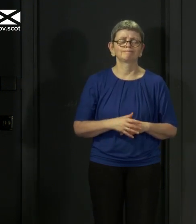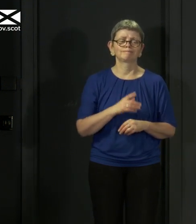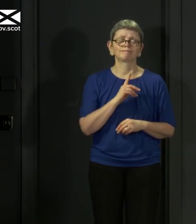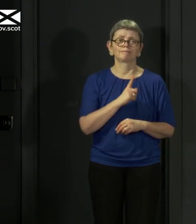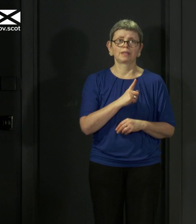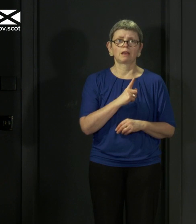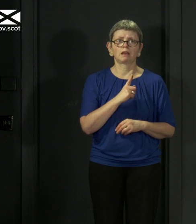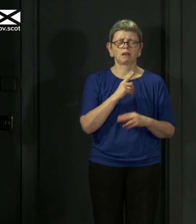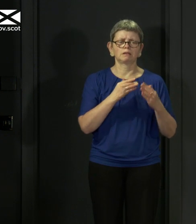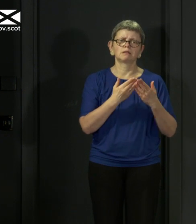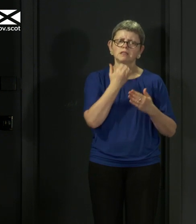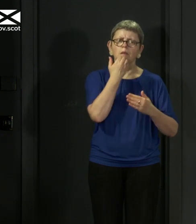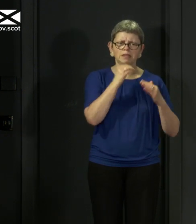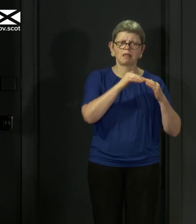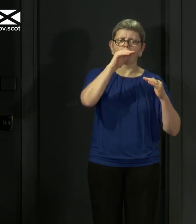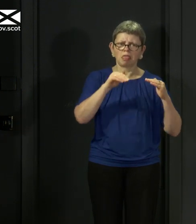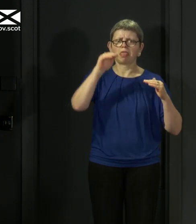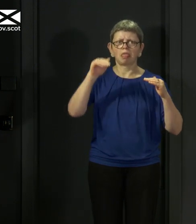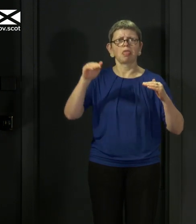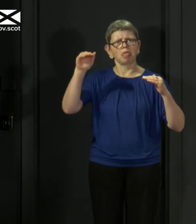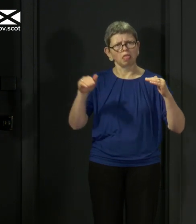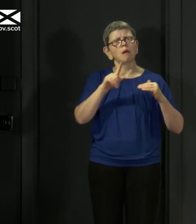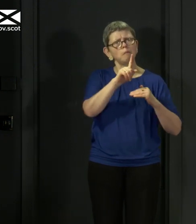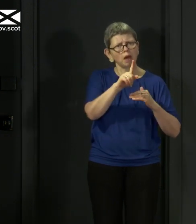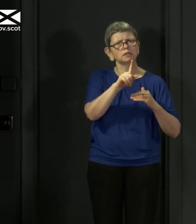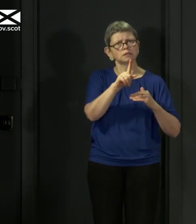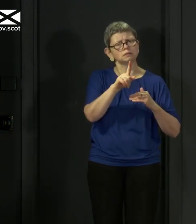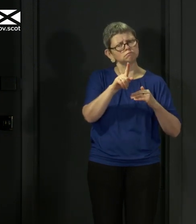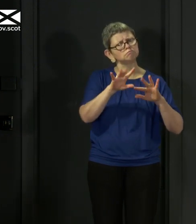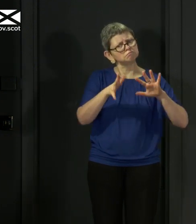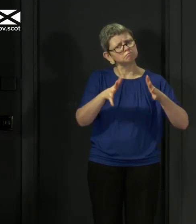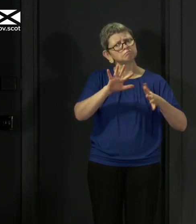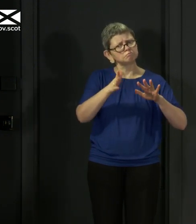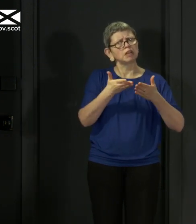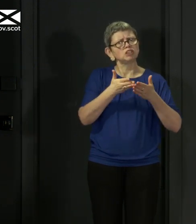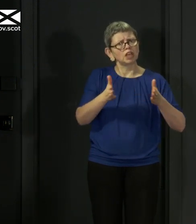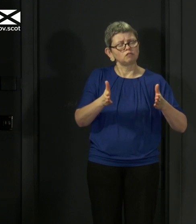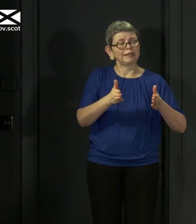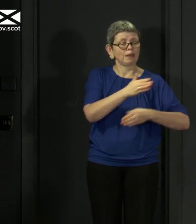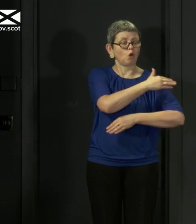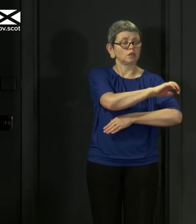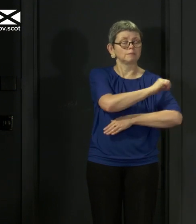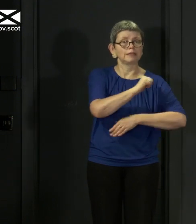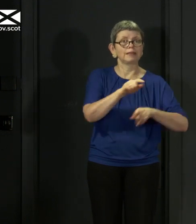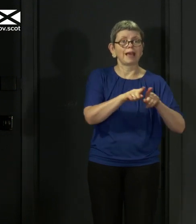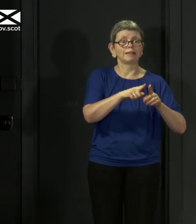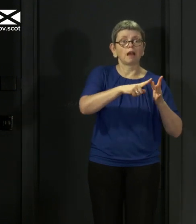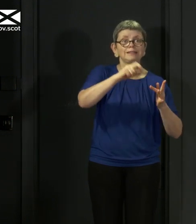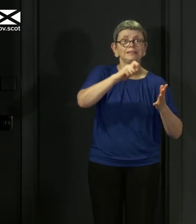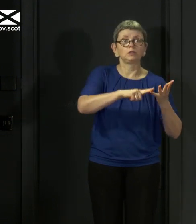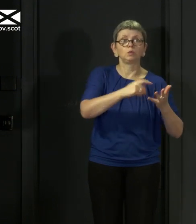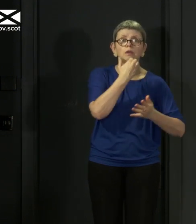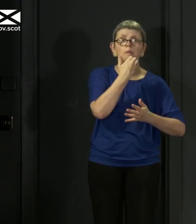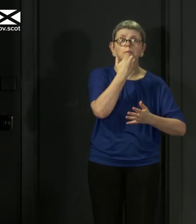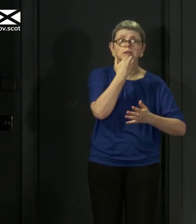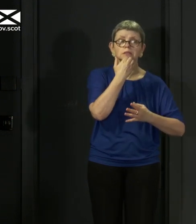occasional fluctuations, overall these statistics for hospital and intensive care admissions still give